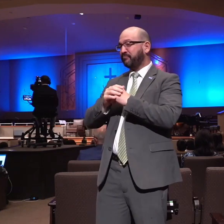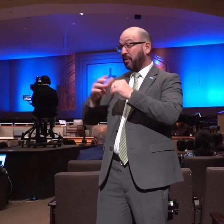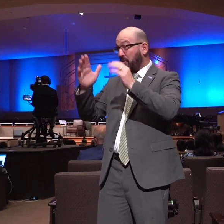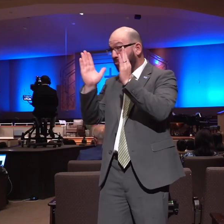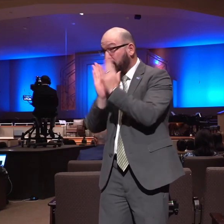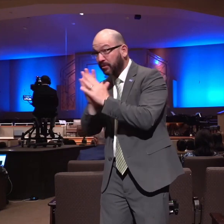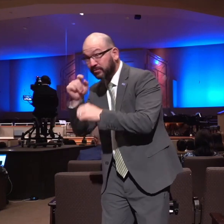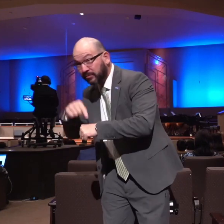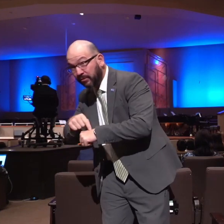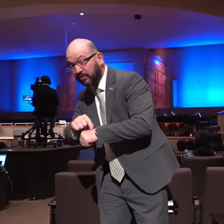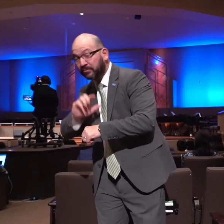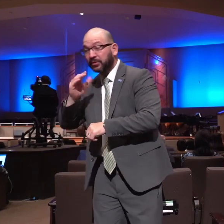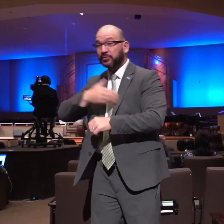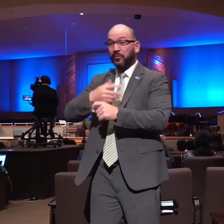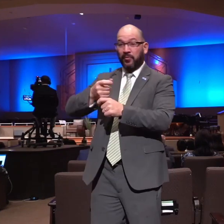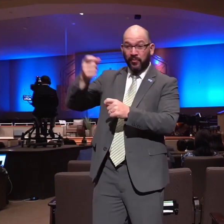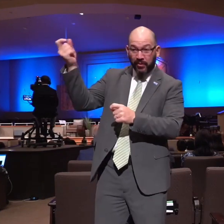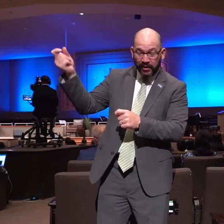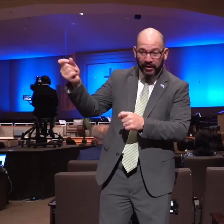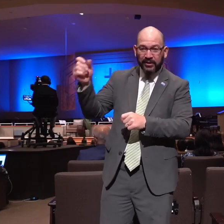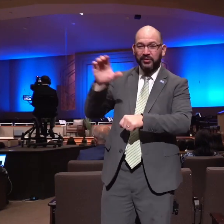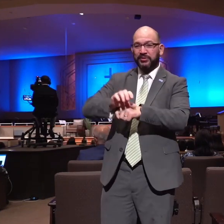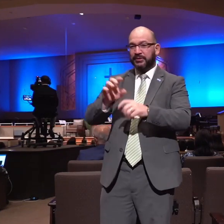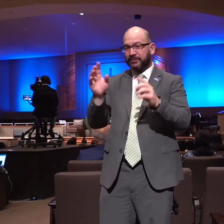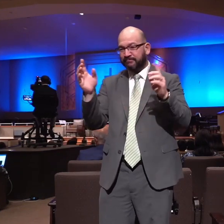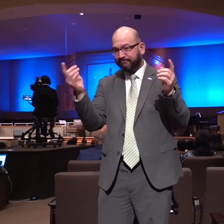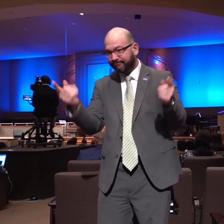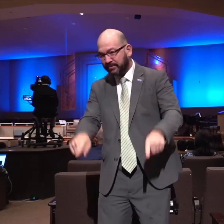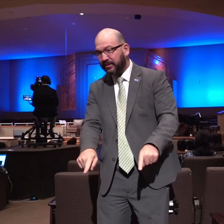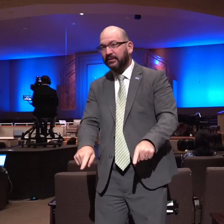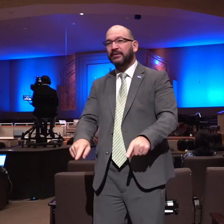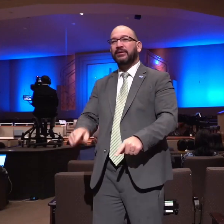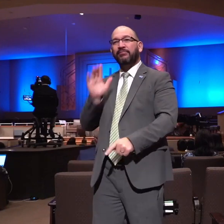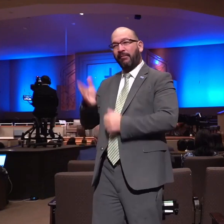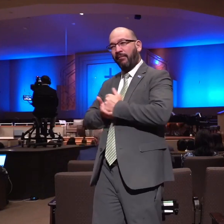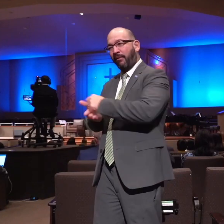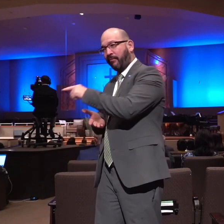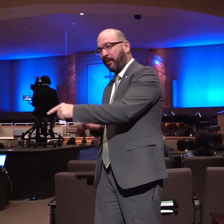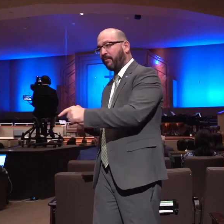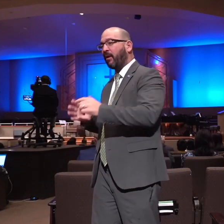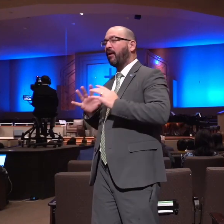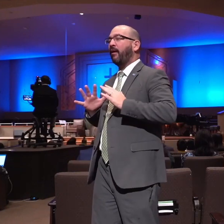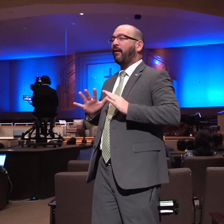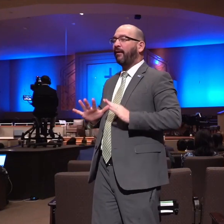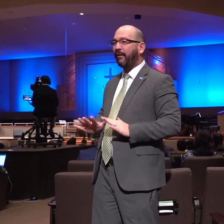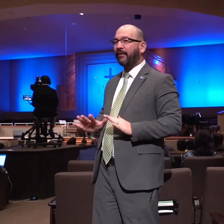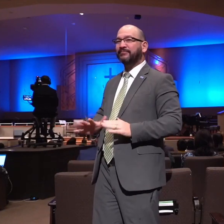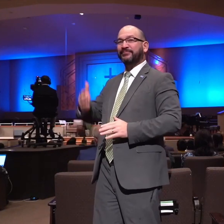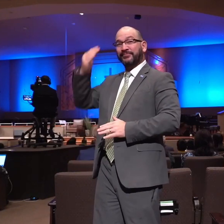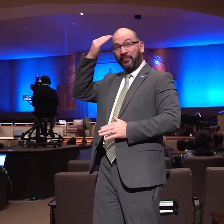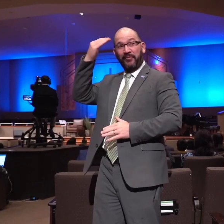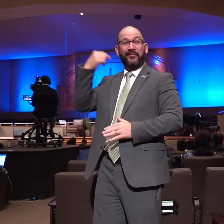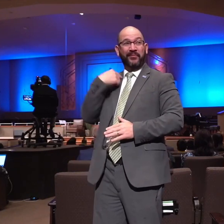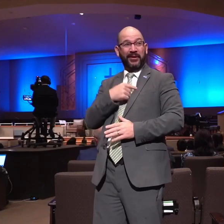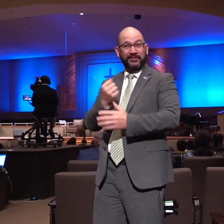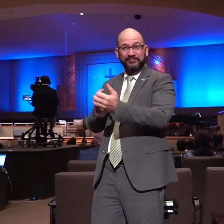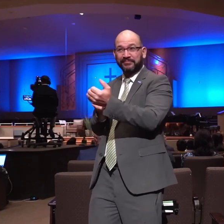things of the church and that will ease the pressure from his mind knowing that we the people are behind what God's doing here